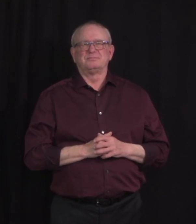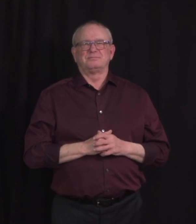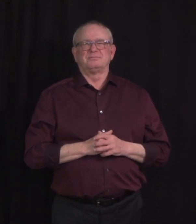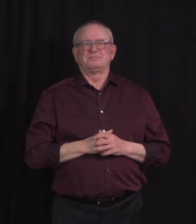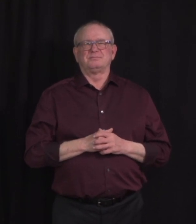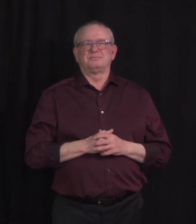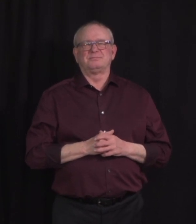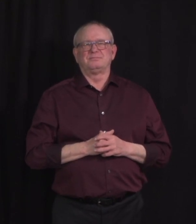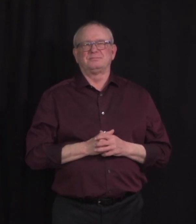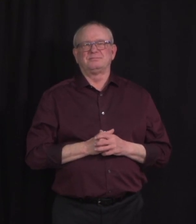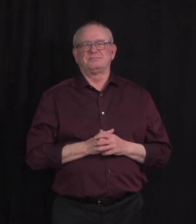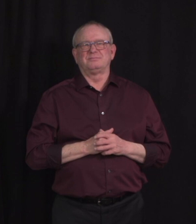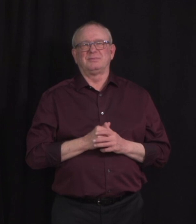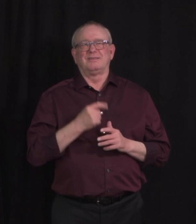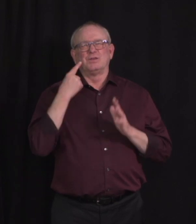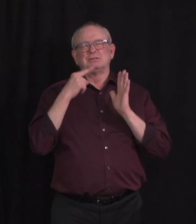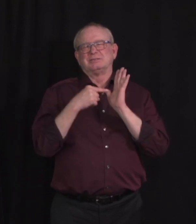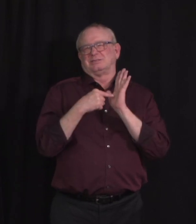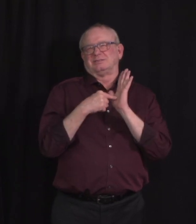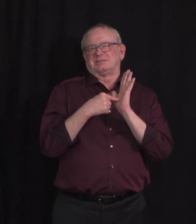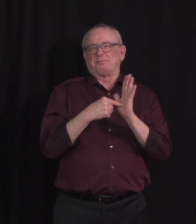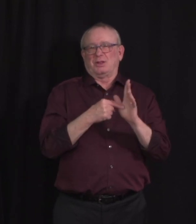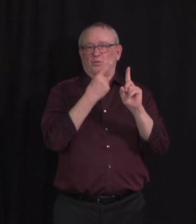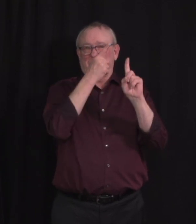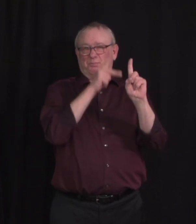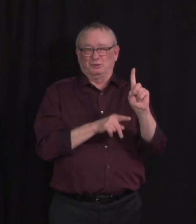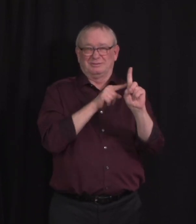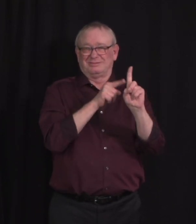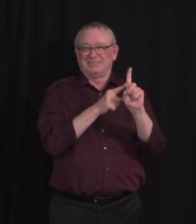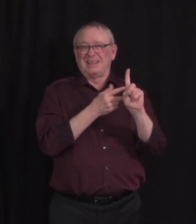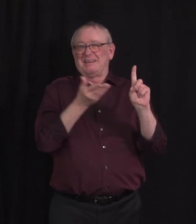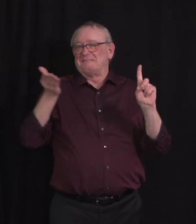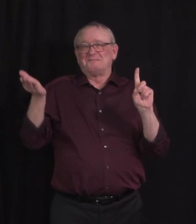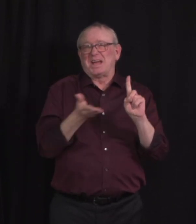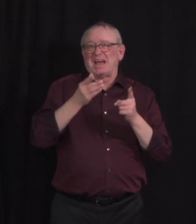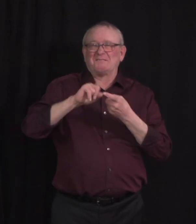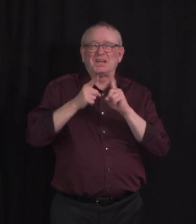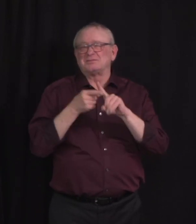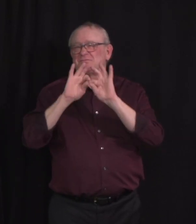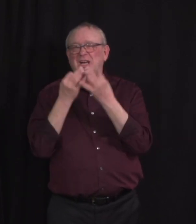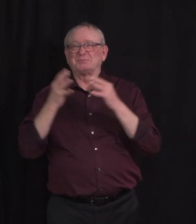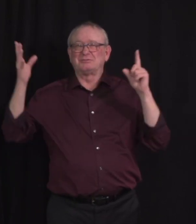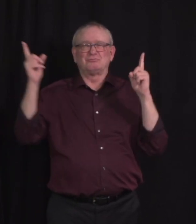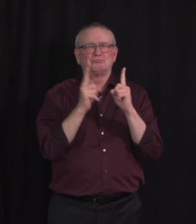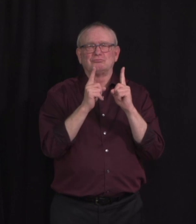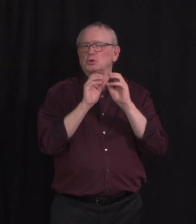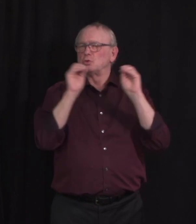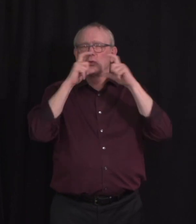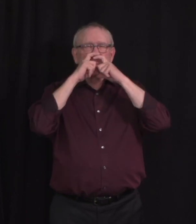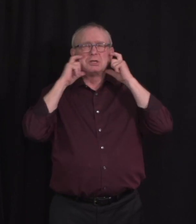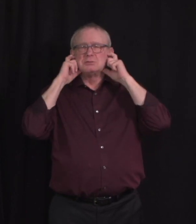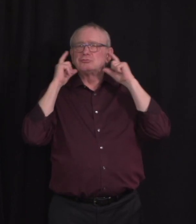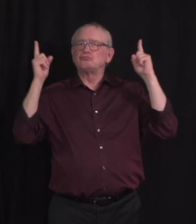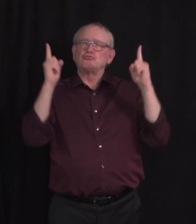In this example, Person A has a relative over for an indoor visit. There was no masking or distancing and the visit lasted for